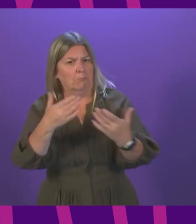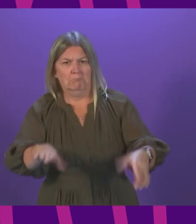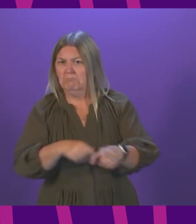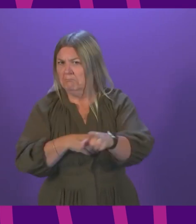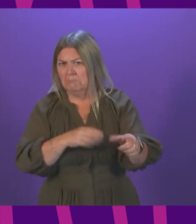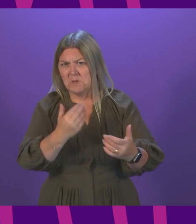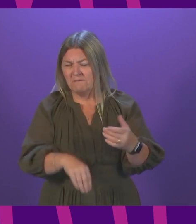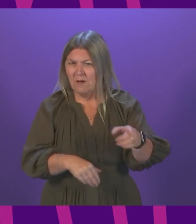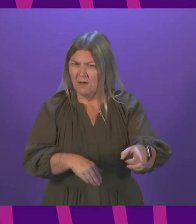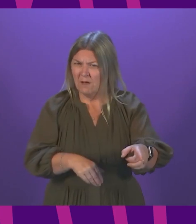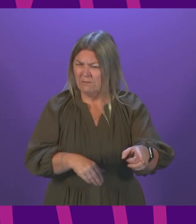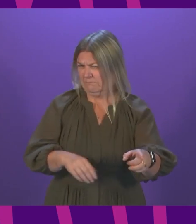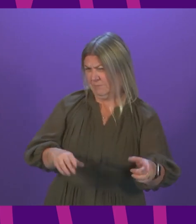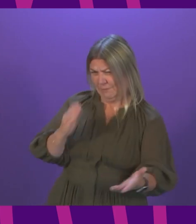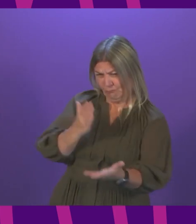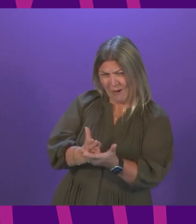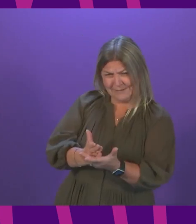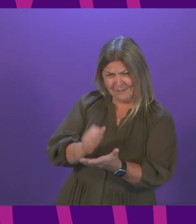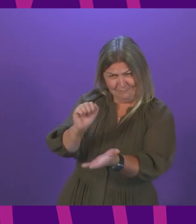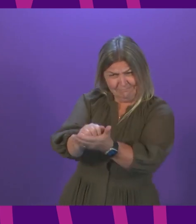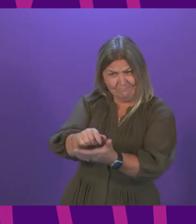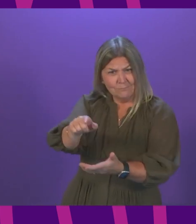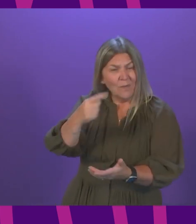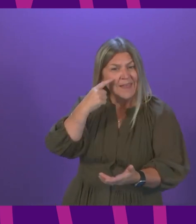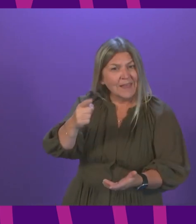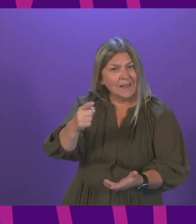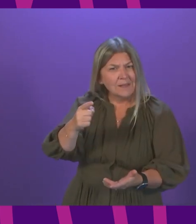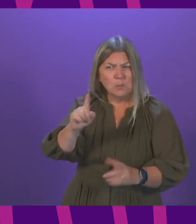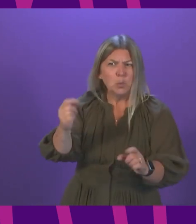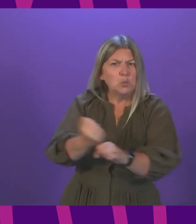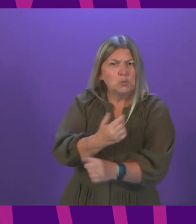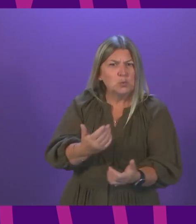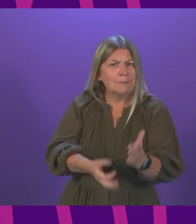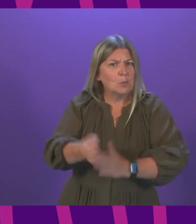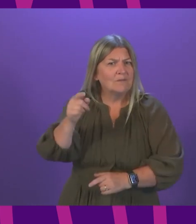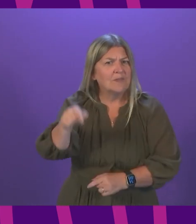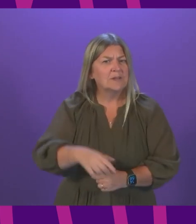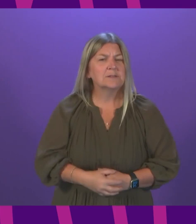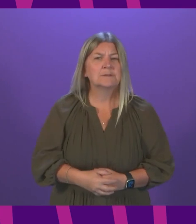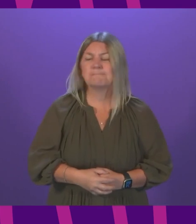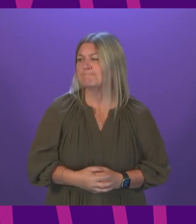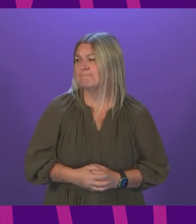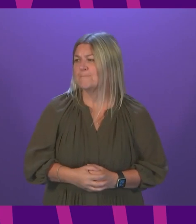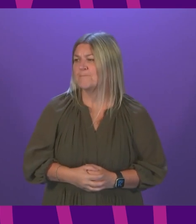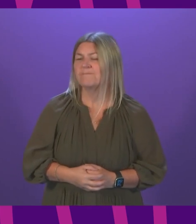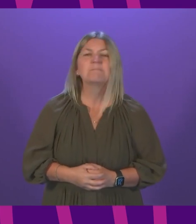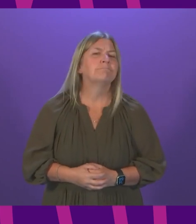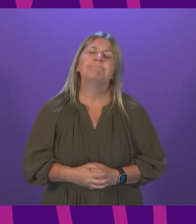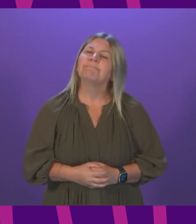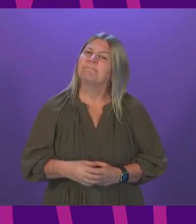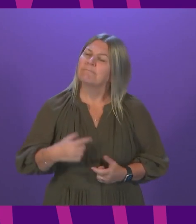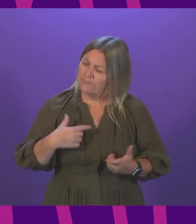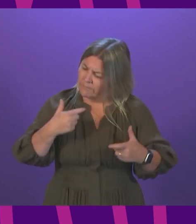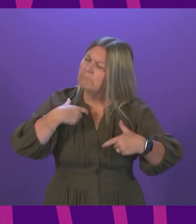to support the hardworking staff at Test and Protect? First Minister. I will continue and the government will continue to do